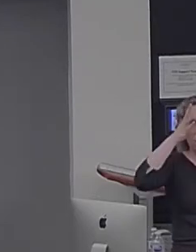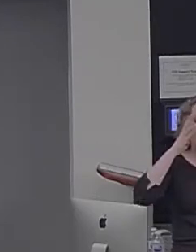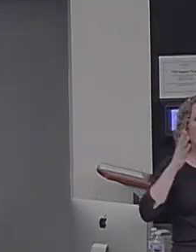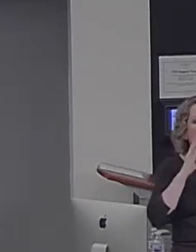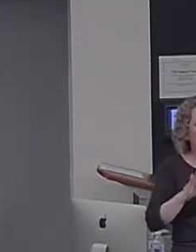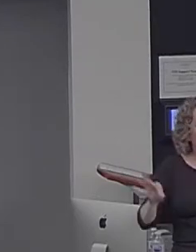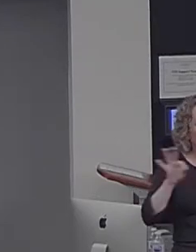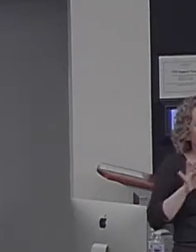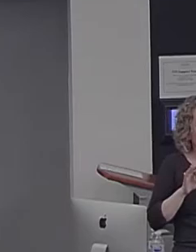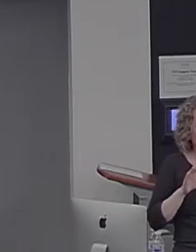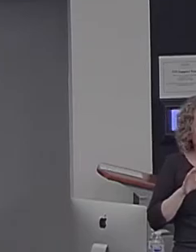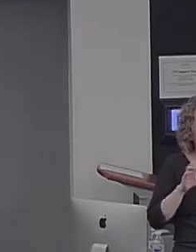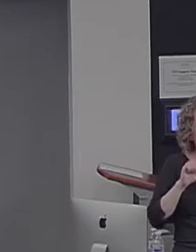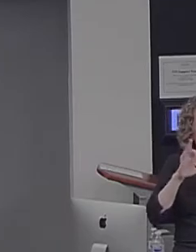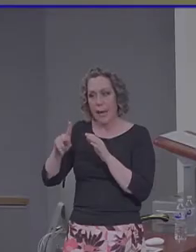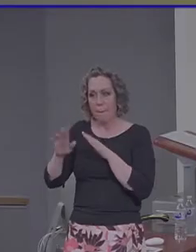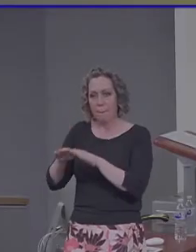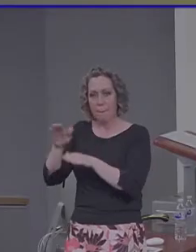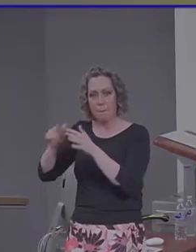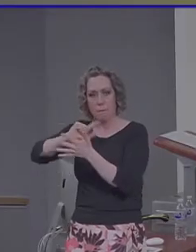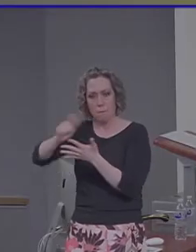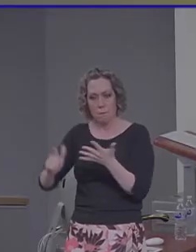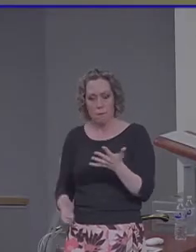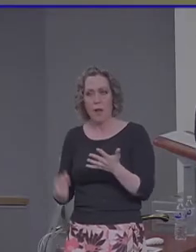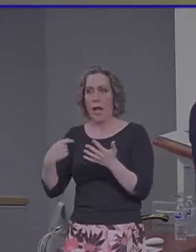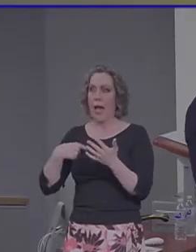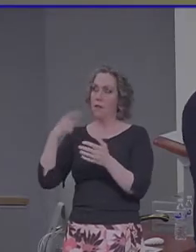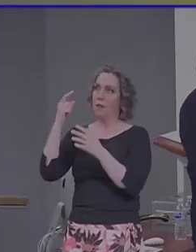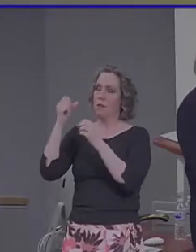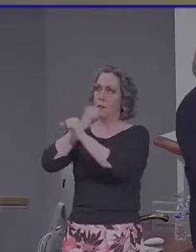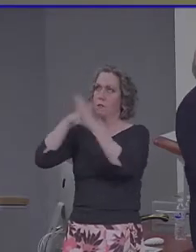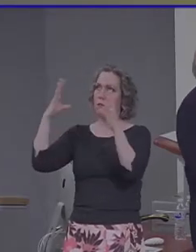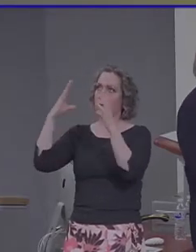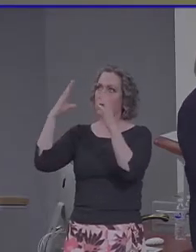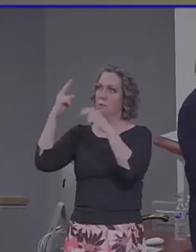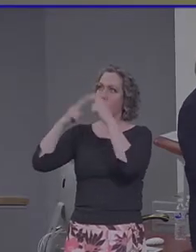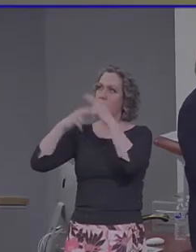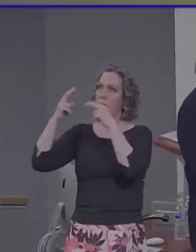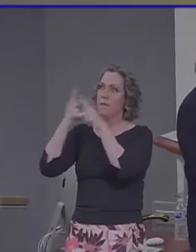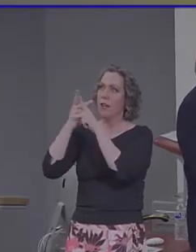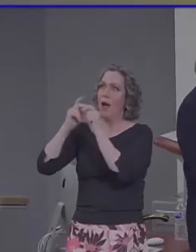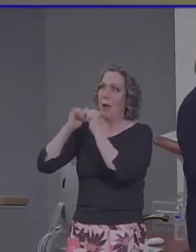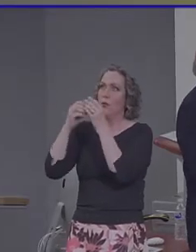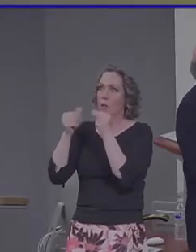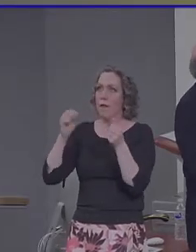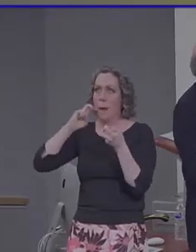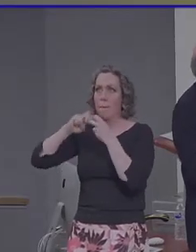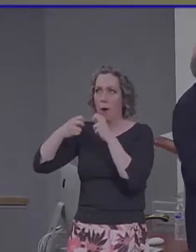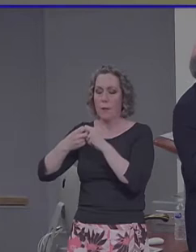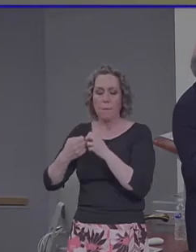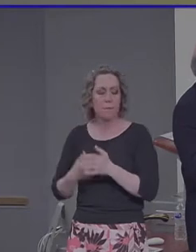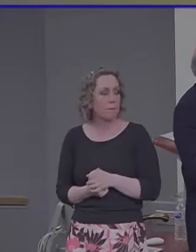construct this mental event or mental simulation of how to solve this problem. There are more internal